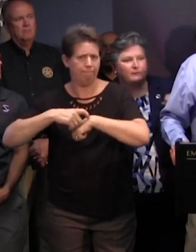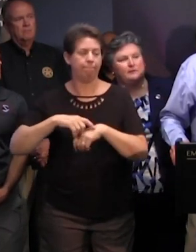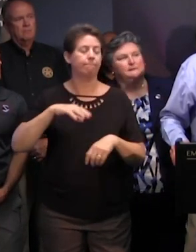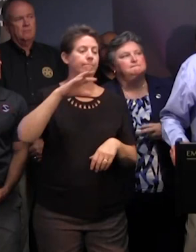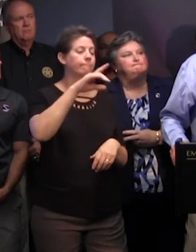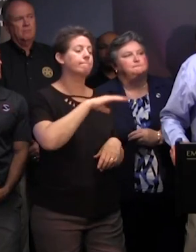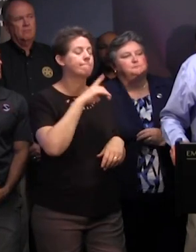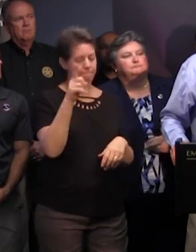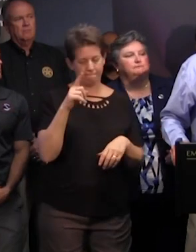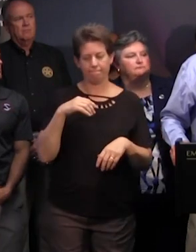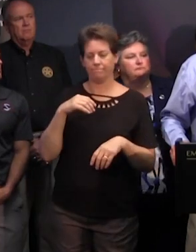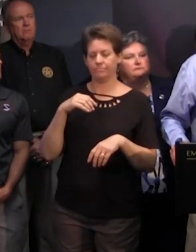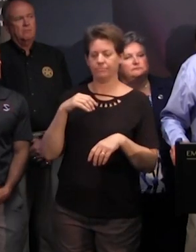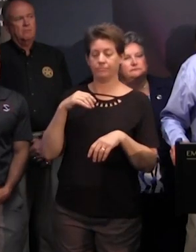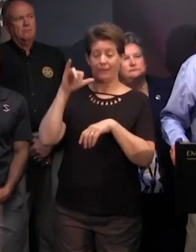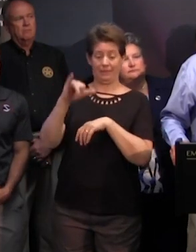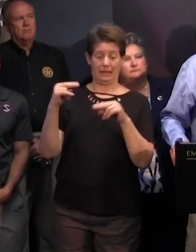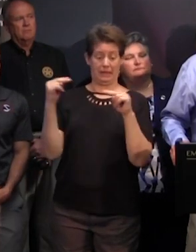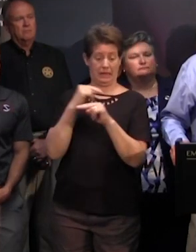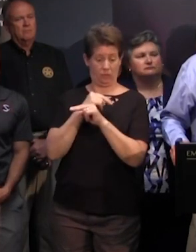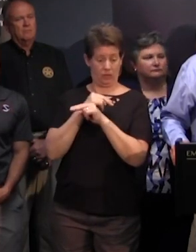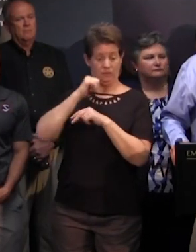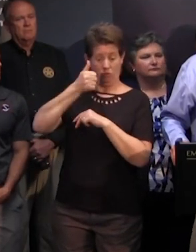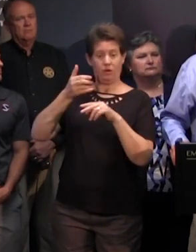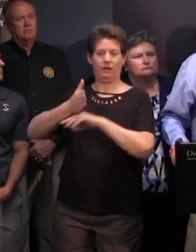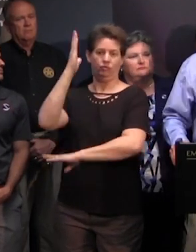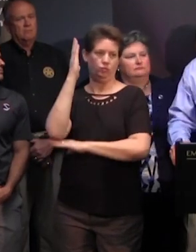not be able to to go on that road after afternoon